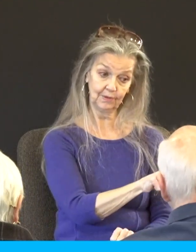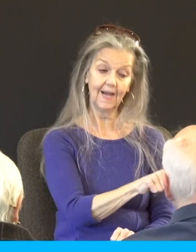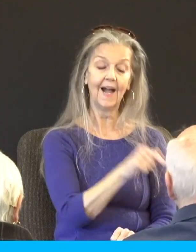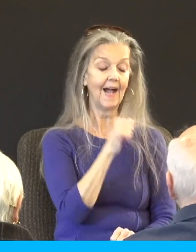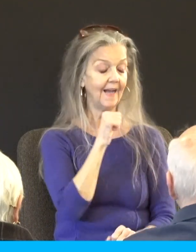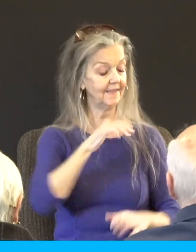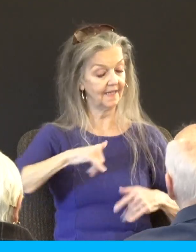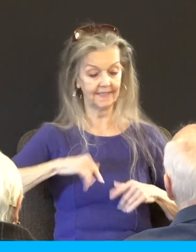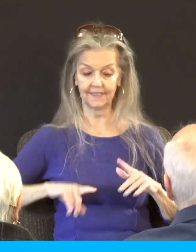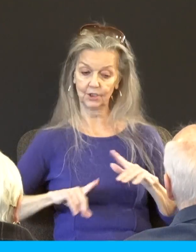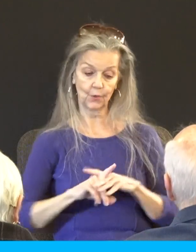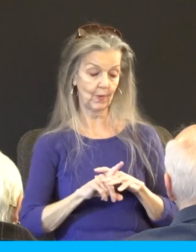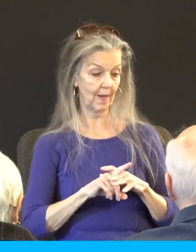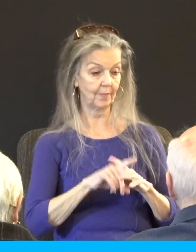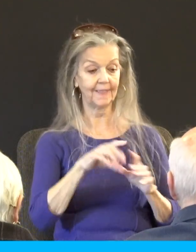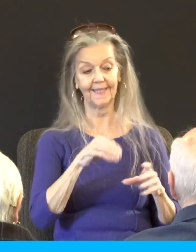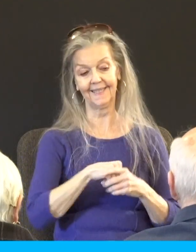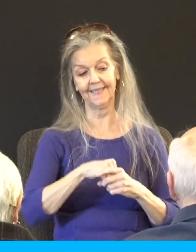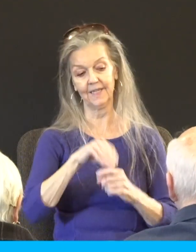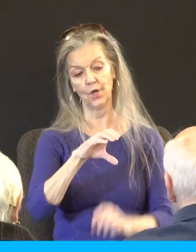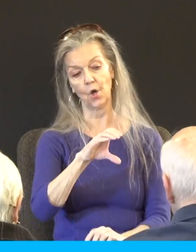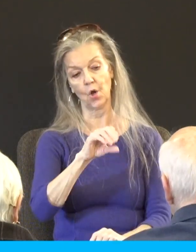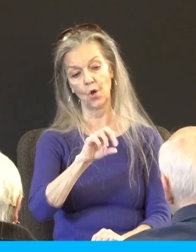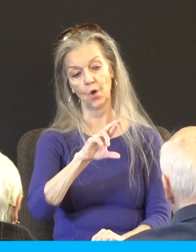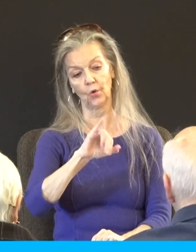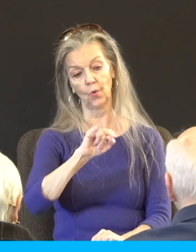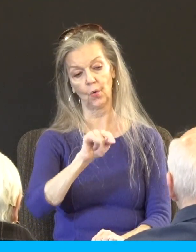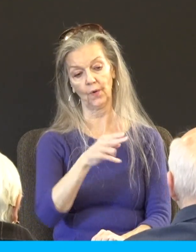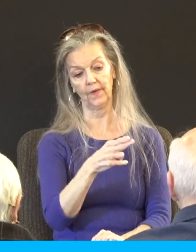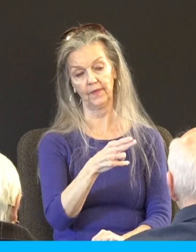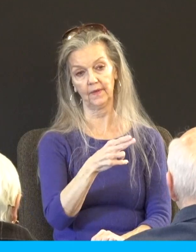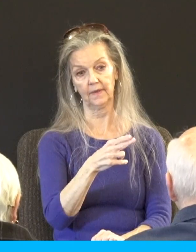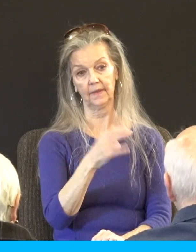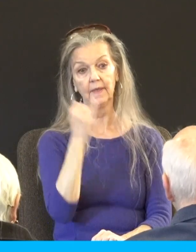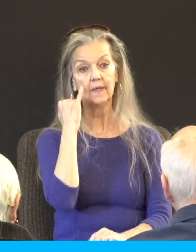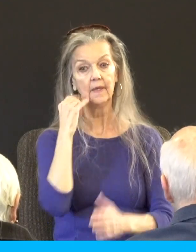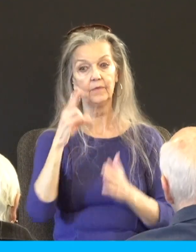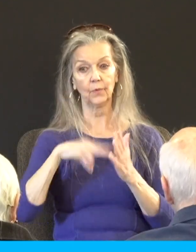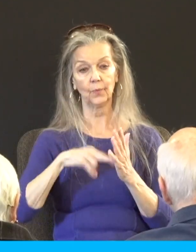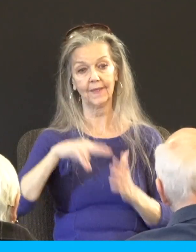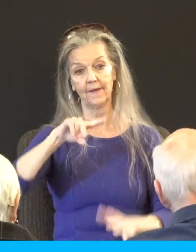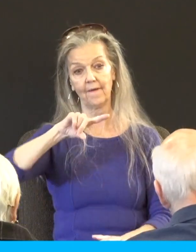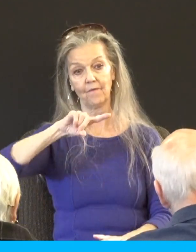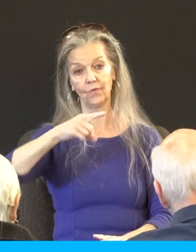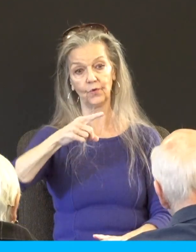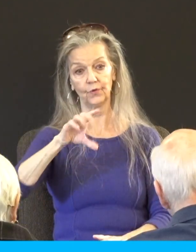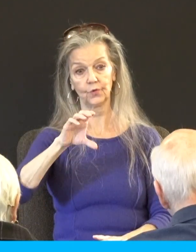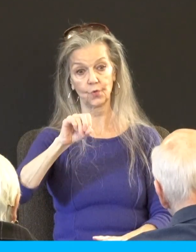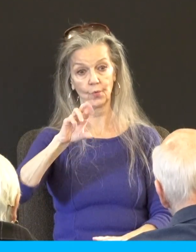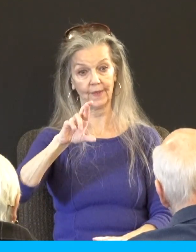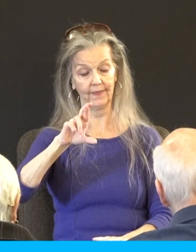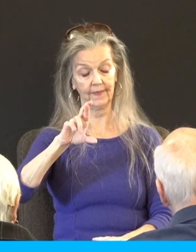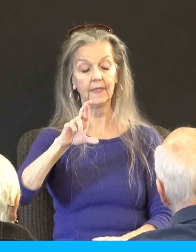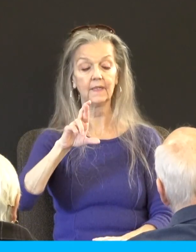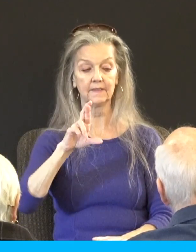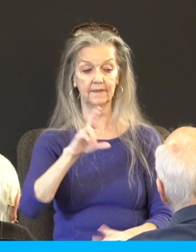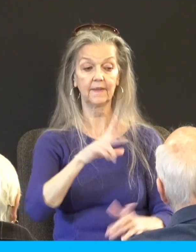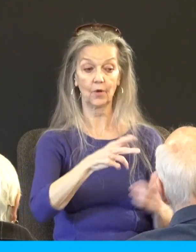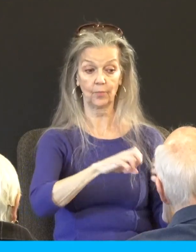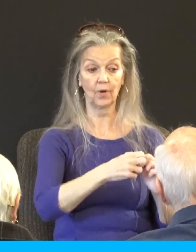unto Corinth. If you read the first letter, you know there's problems. He said he's going to show up and sort him out if he had to. So to